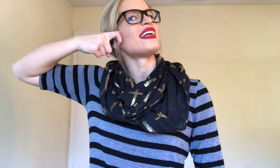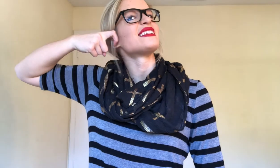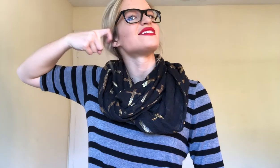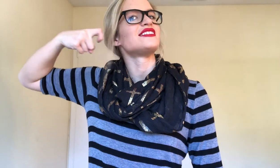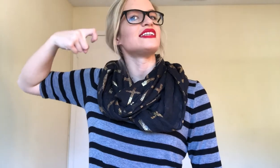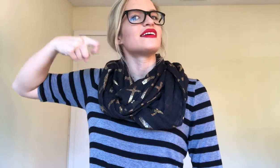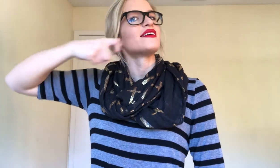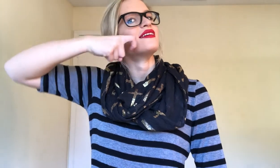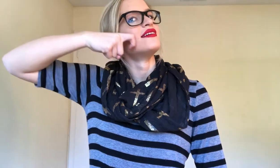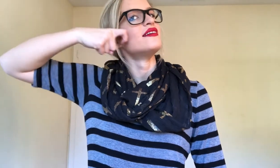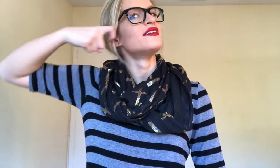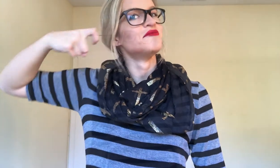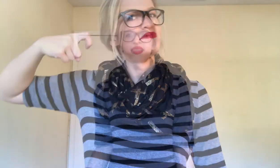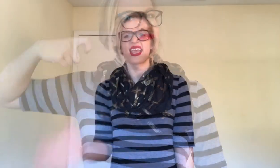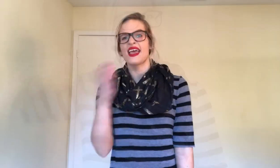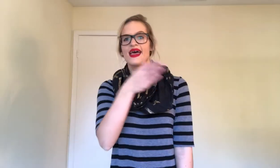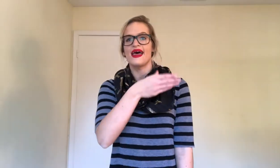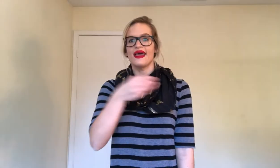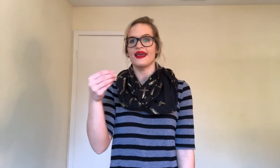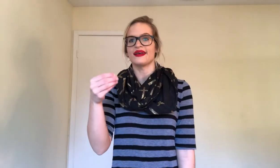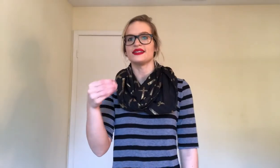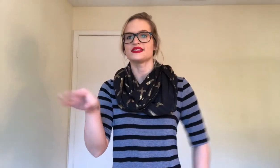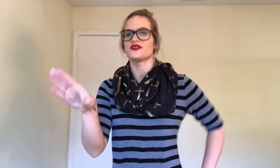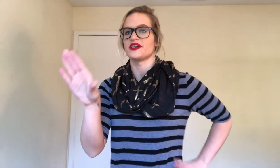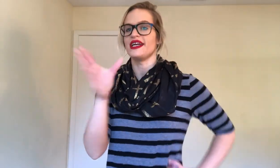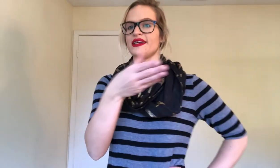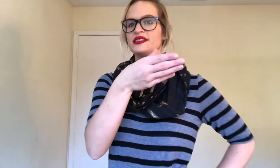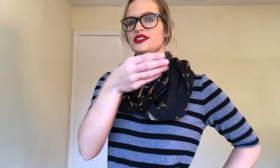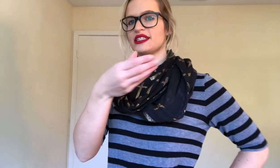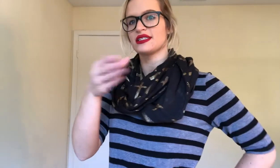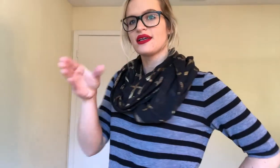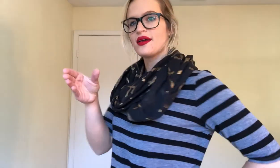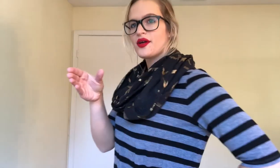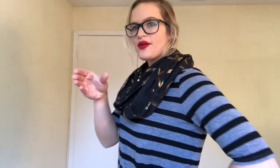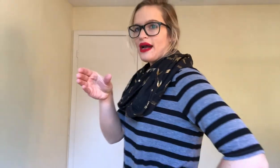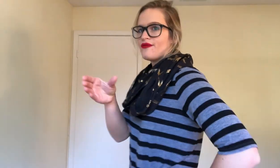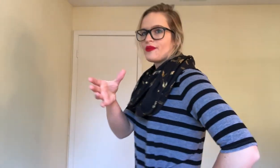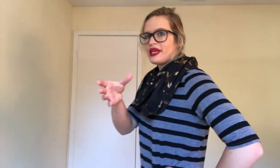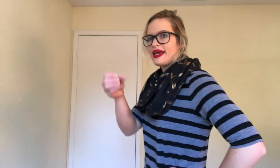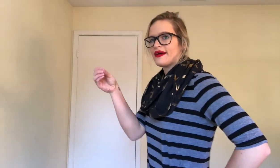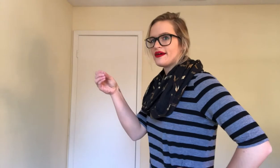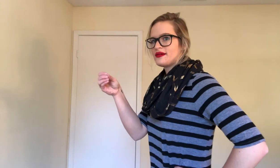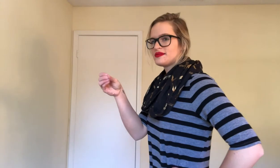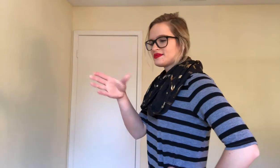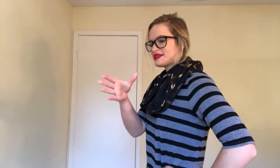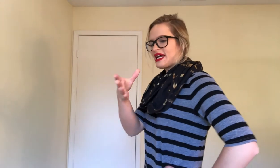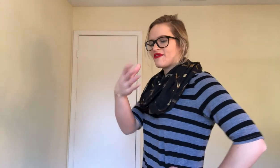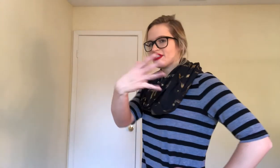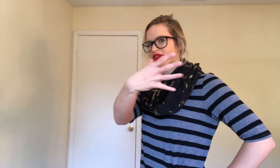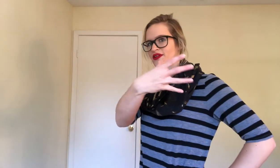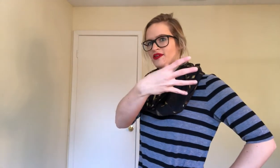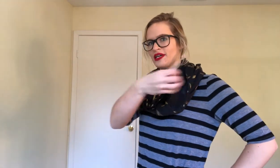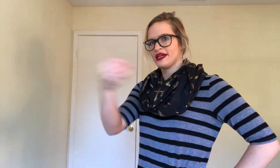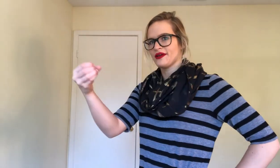and that's your cheek. And, so for and, you just grab from the air, sideways with your whole hand.